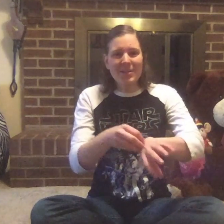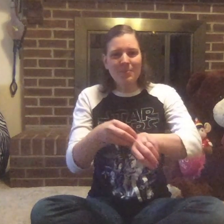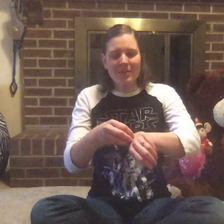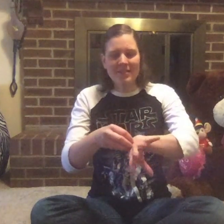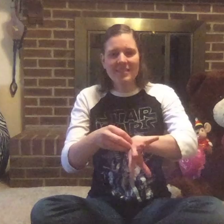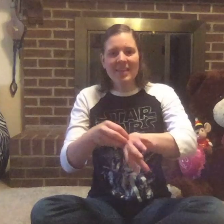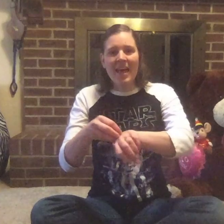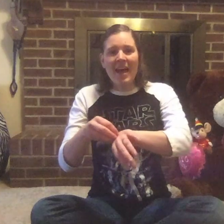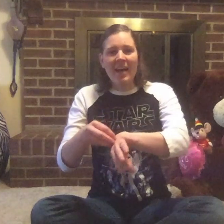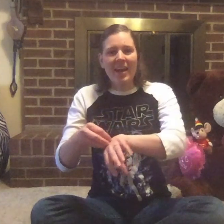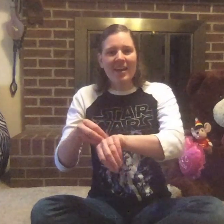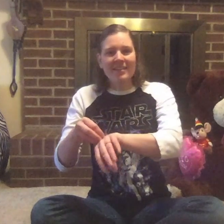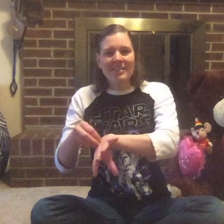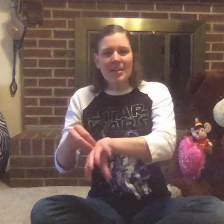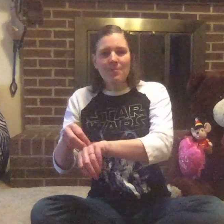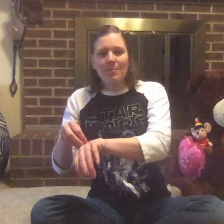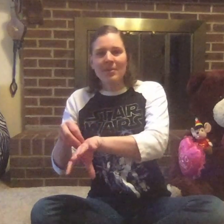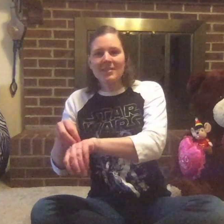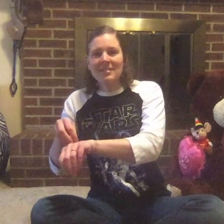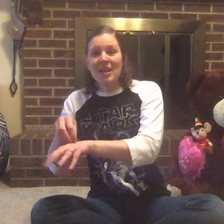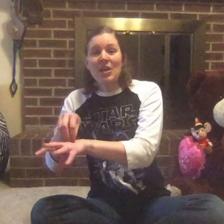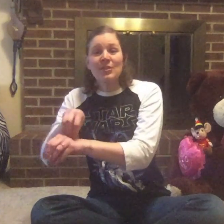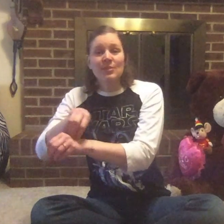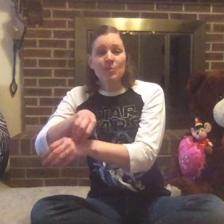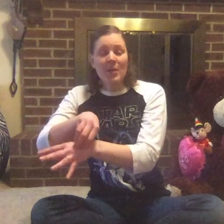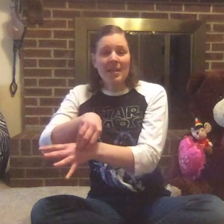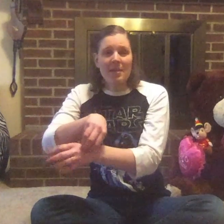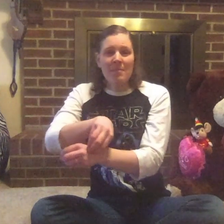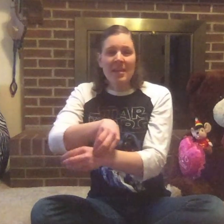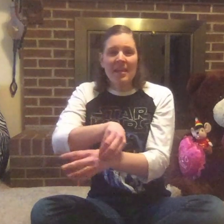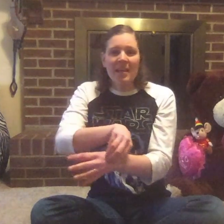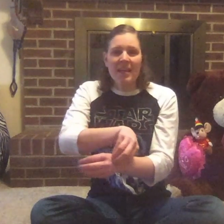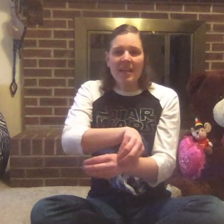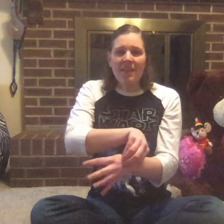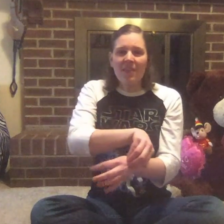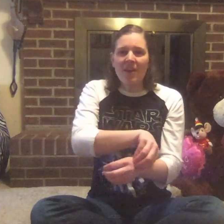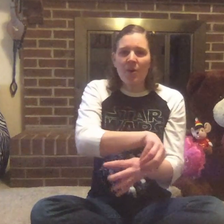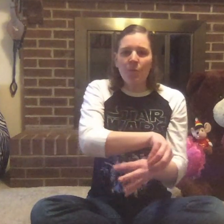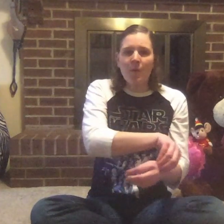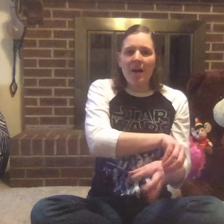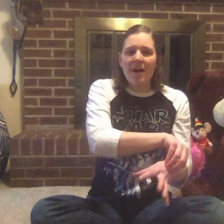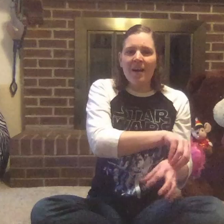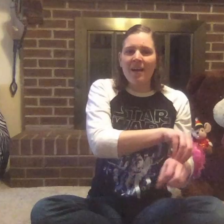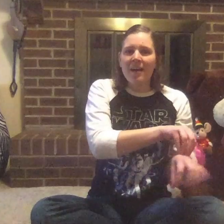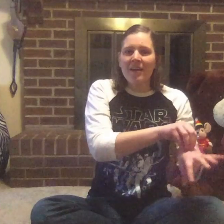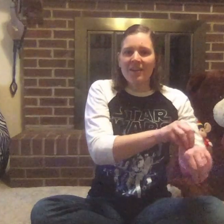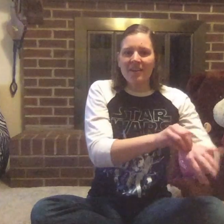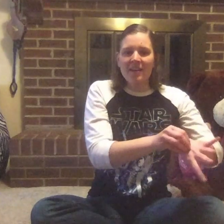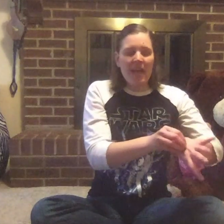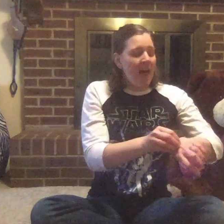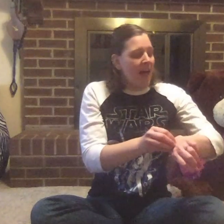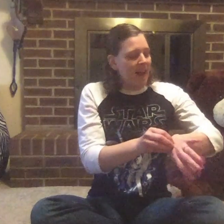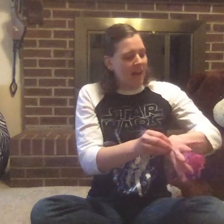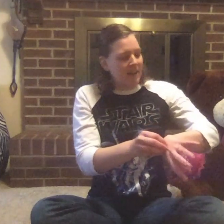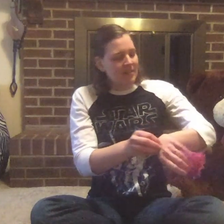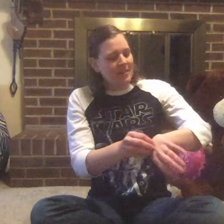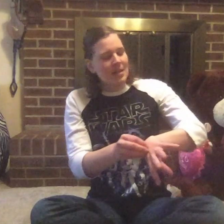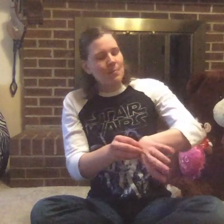An octopus swimming in the water. An octopus,